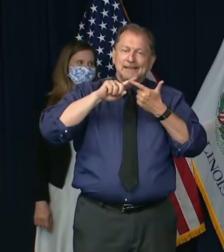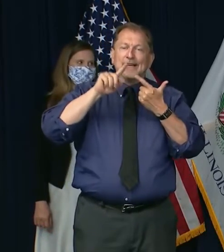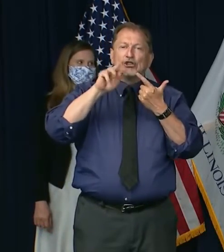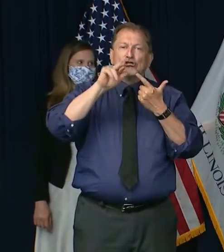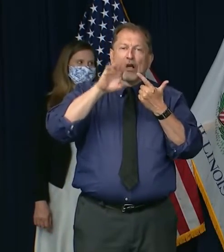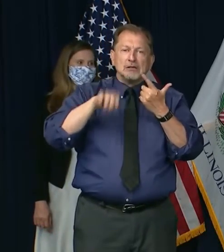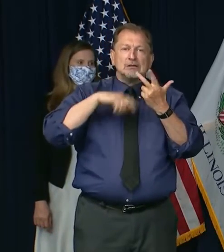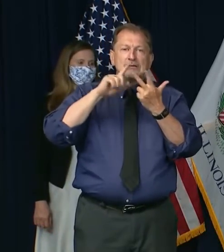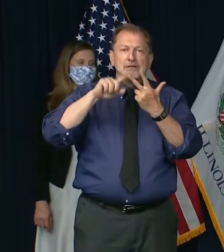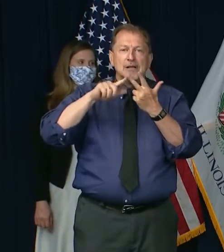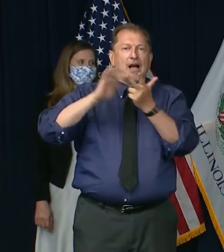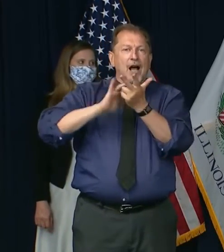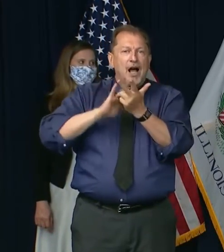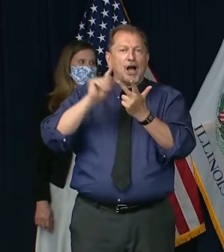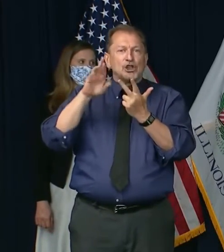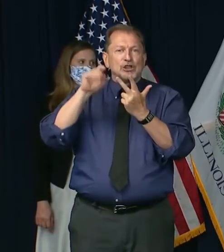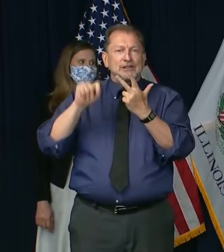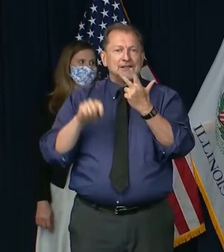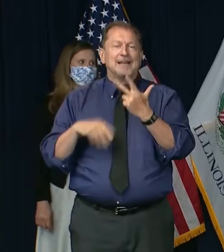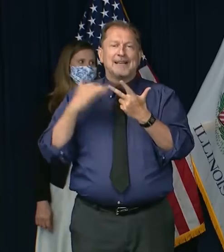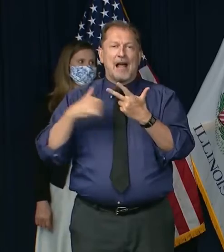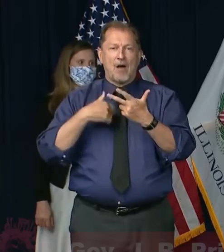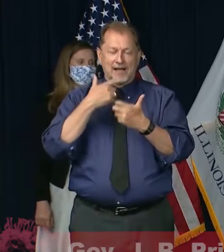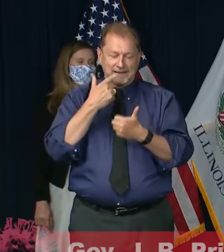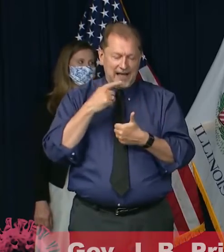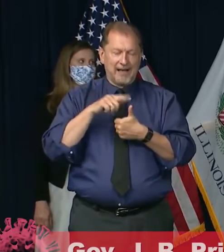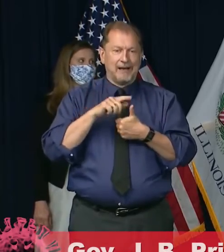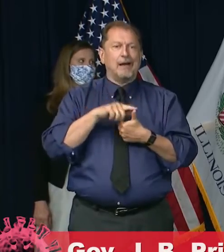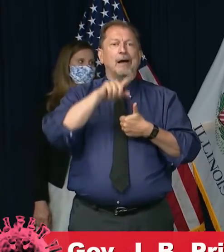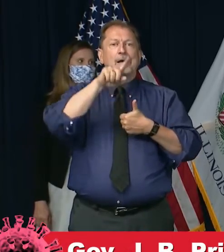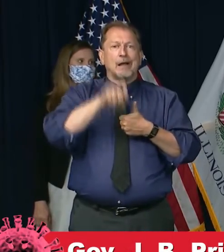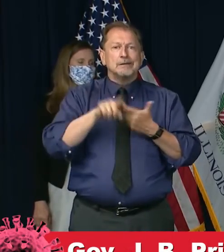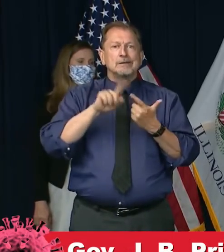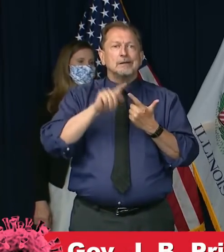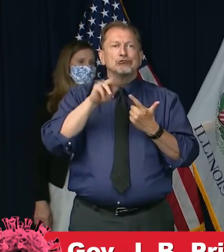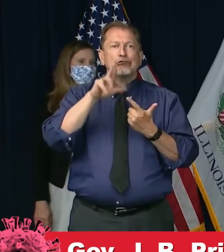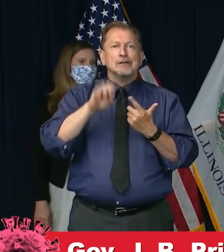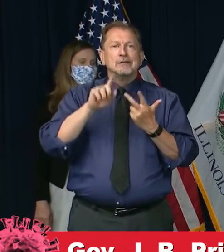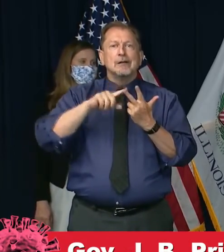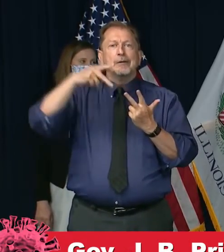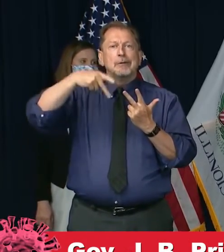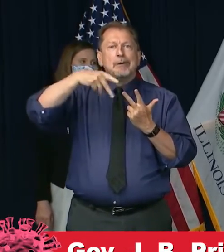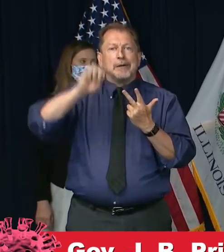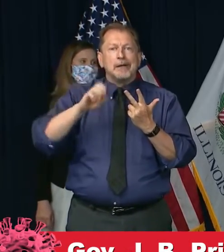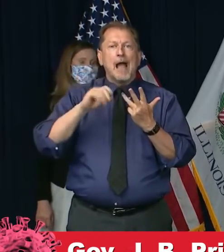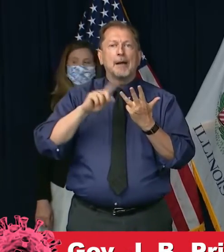And now I would say test, trace, PPE, and prepare. And that's what we're doing.